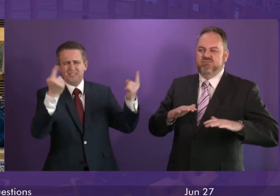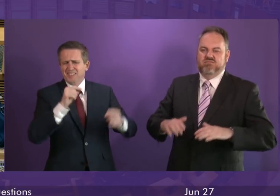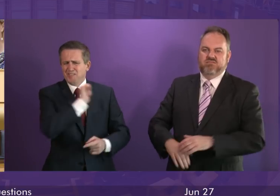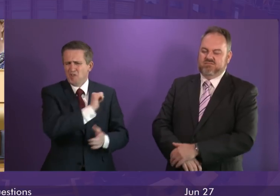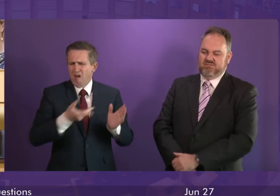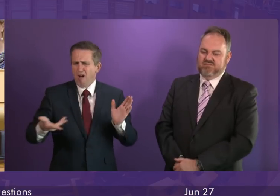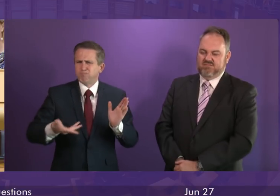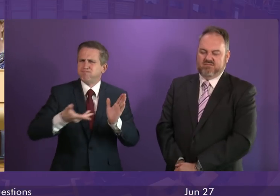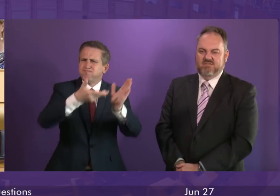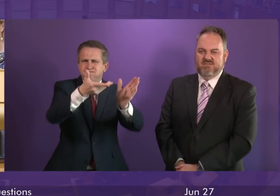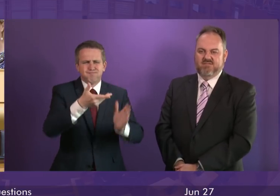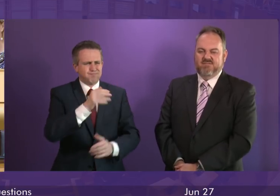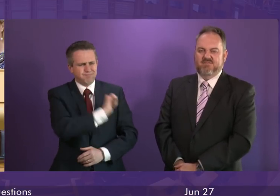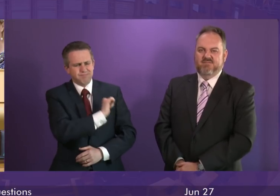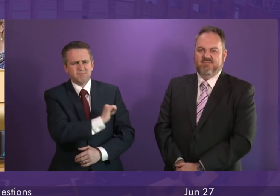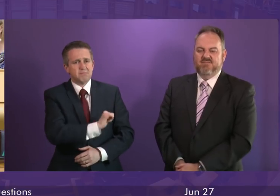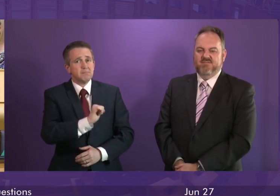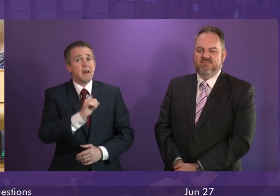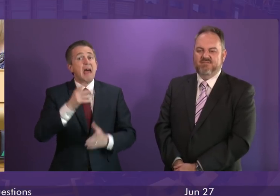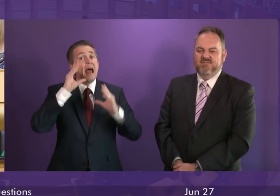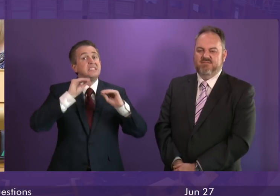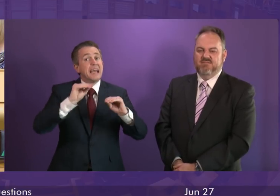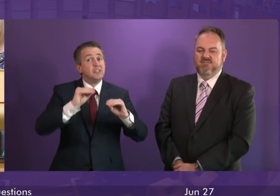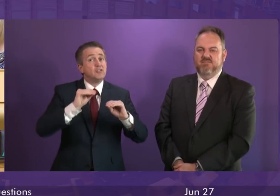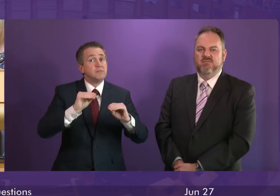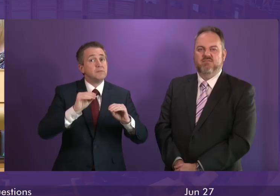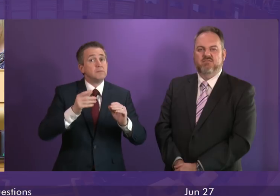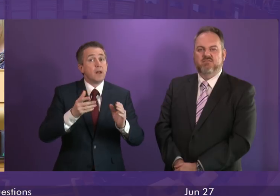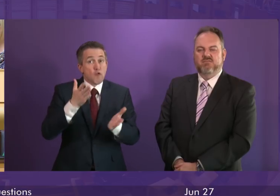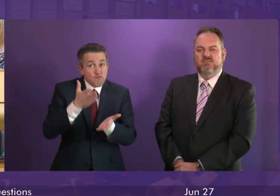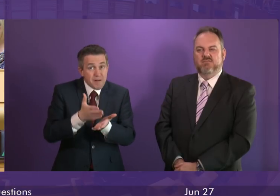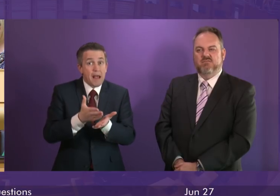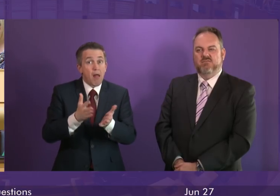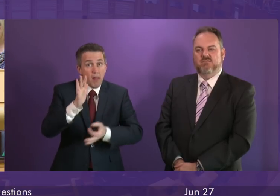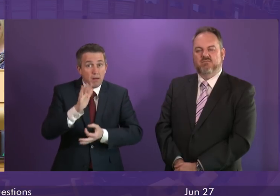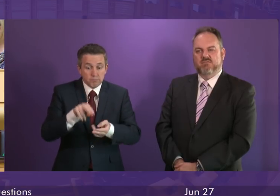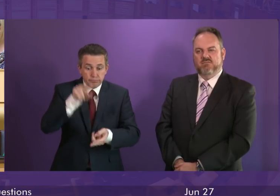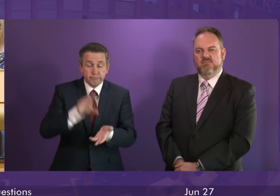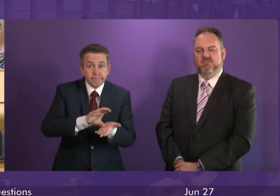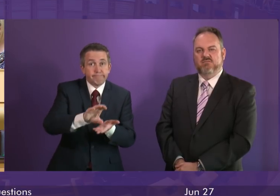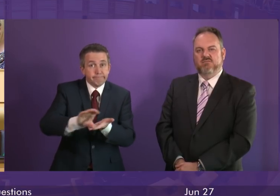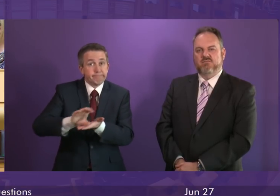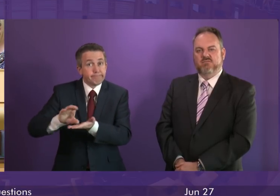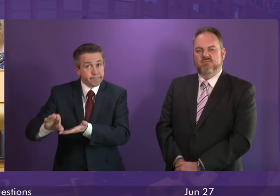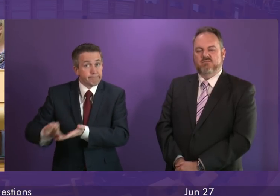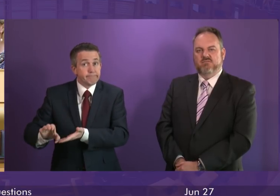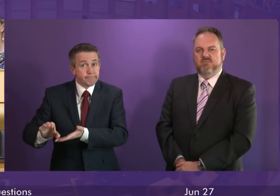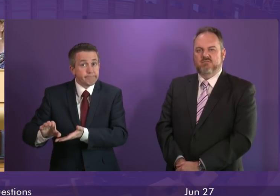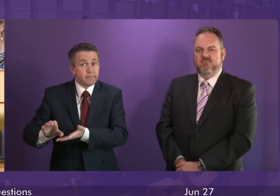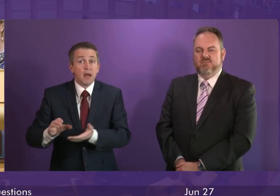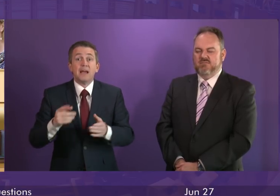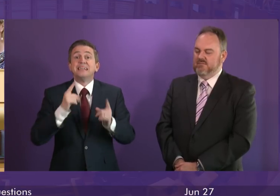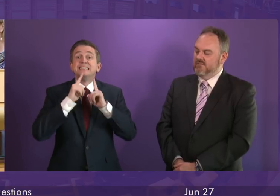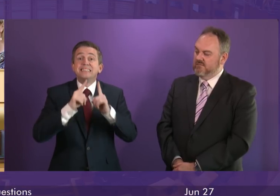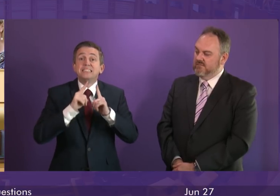increases in education by local councils in each of the last two years. There have been increases in the number of